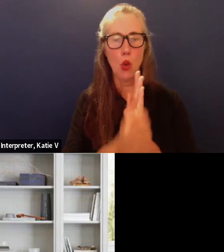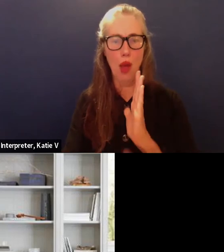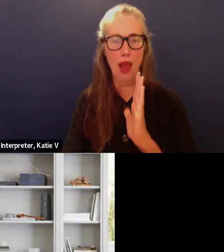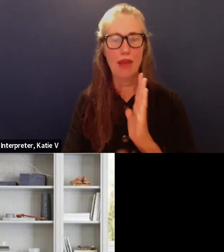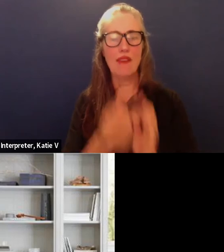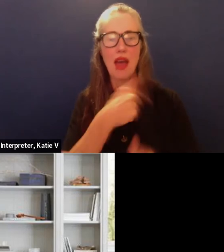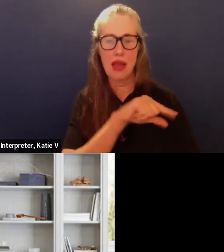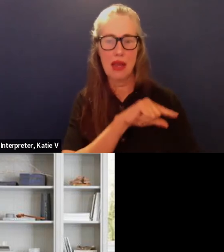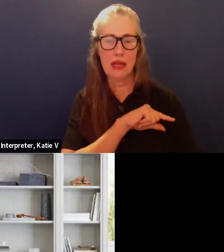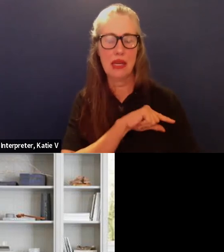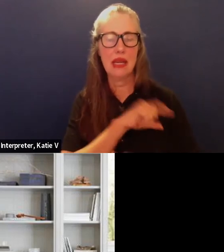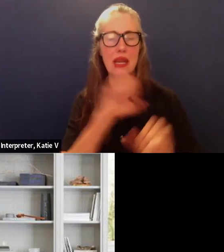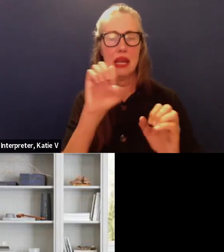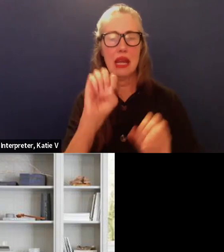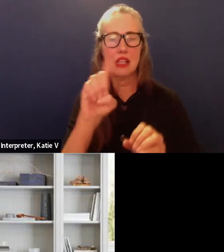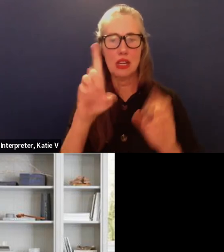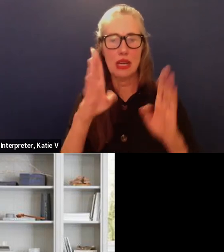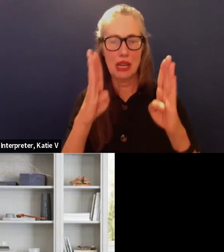Ms. Peake?